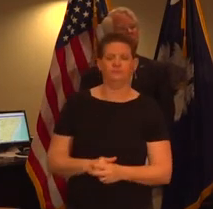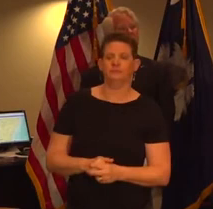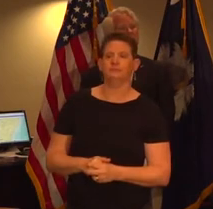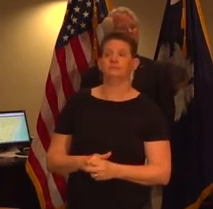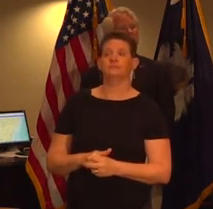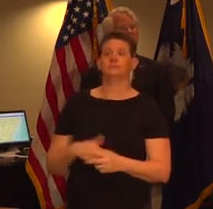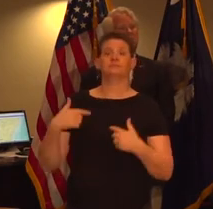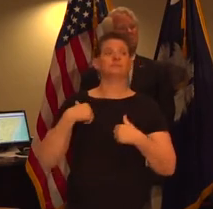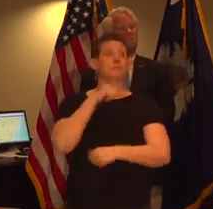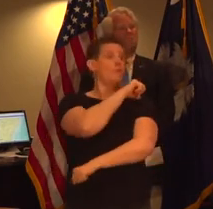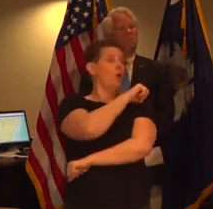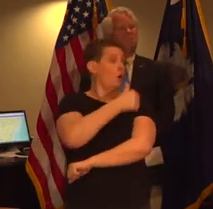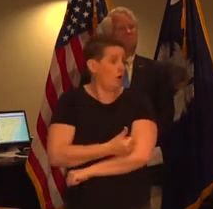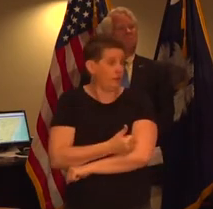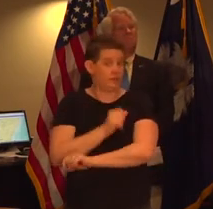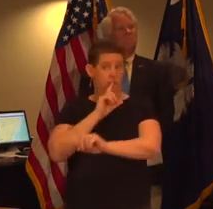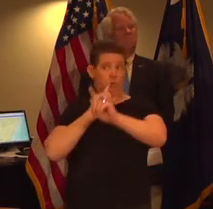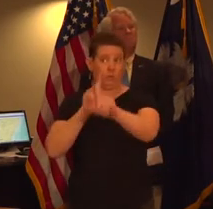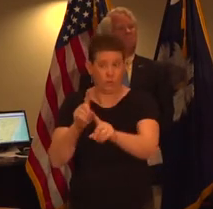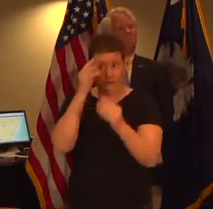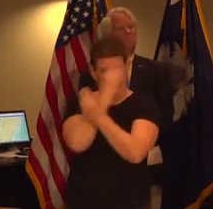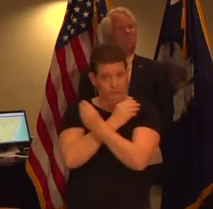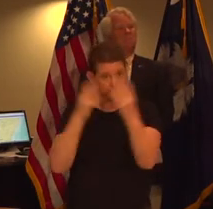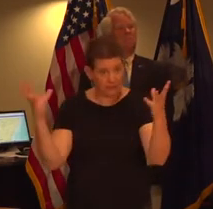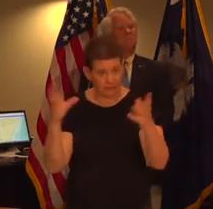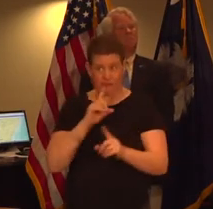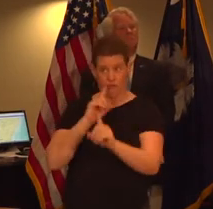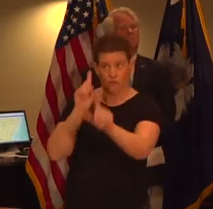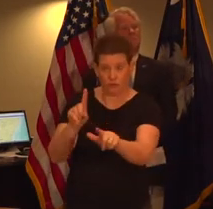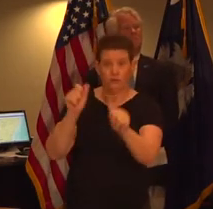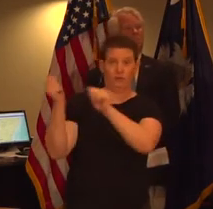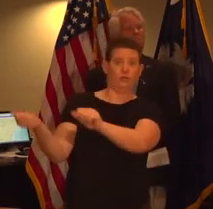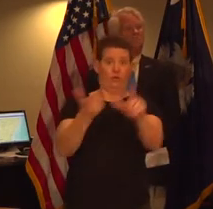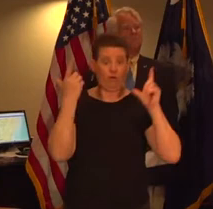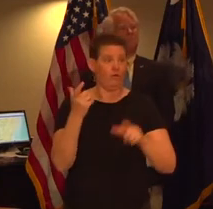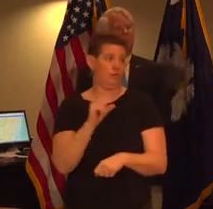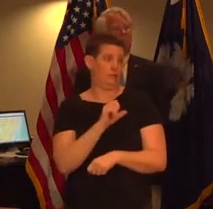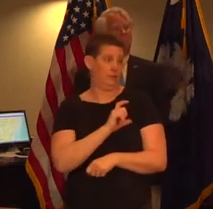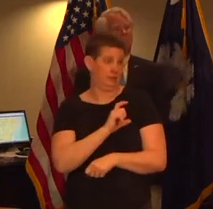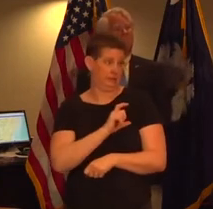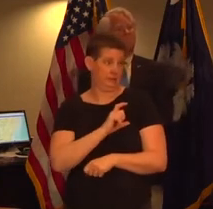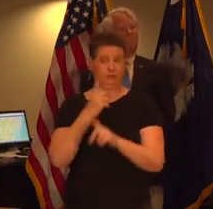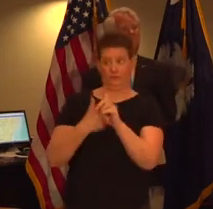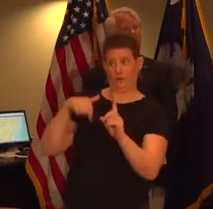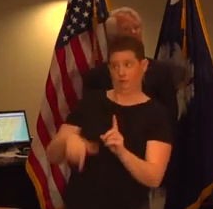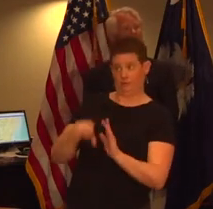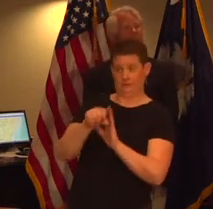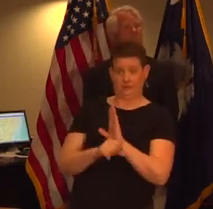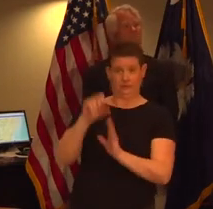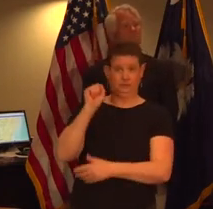authorizing ordering and directing directing any and all law enforcement officers of the state